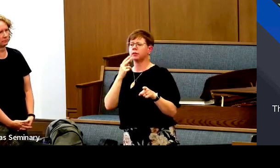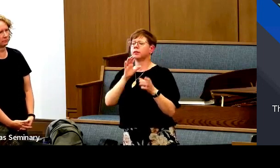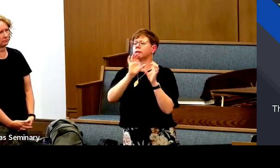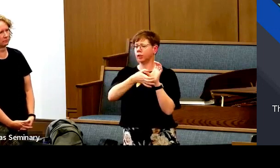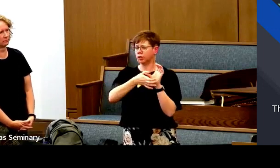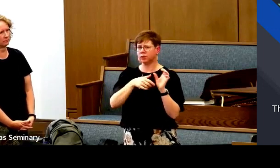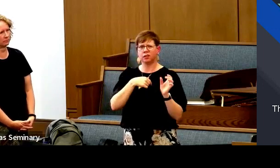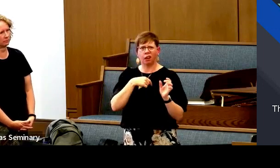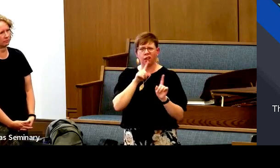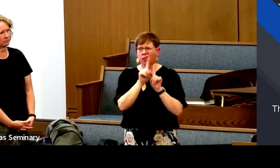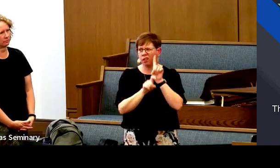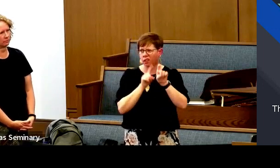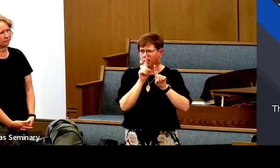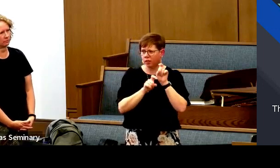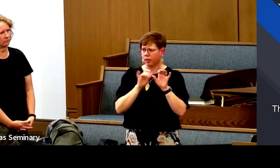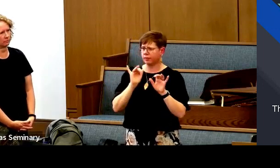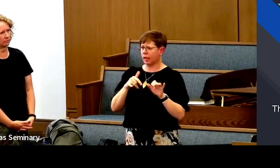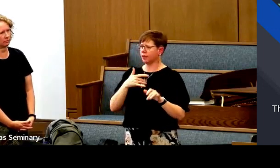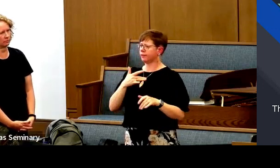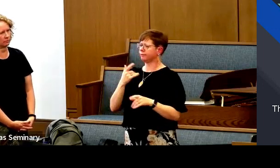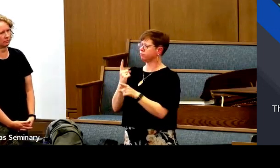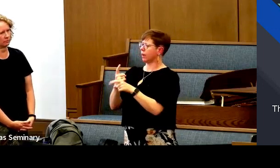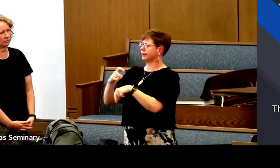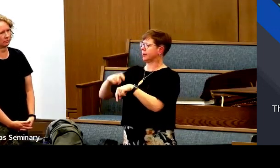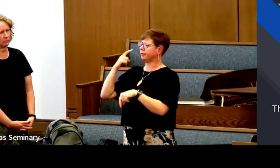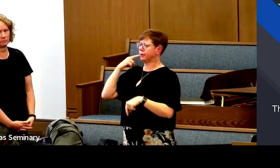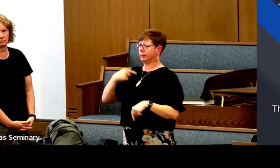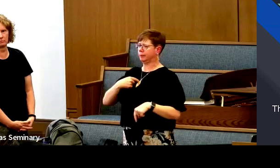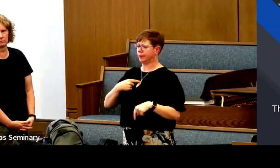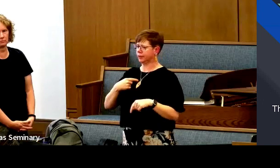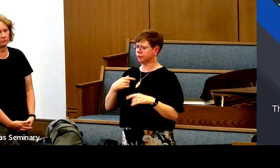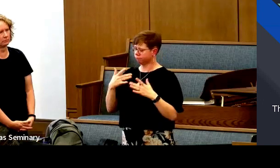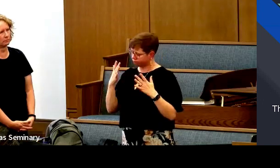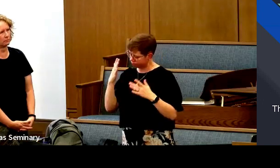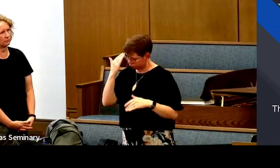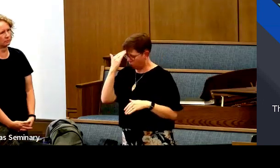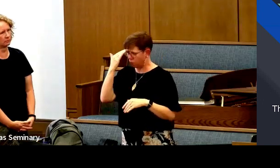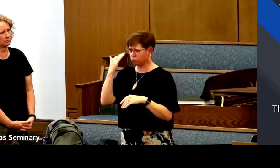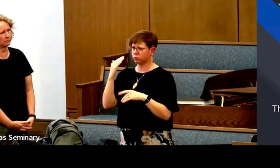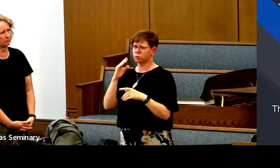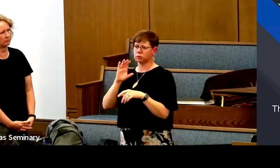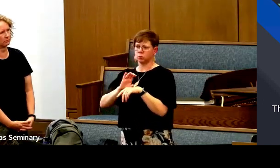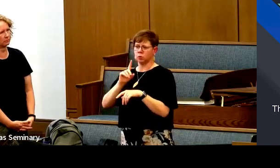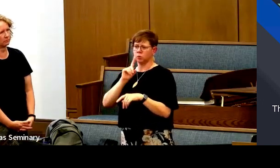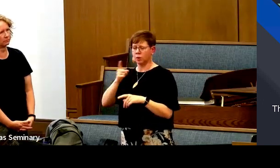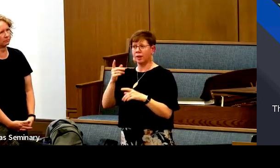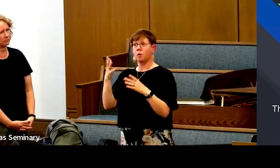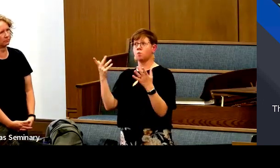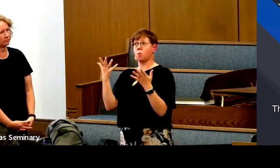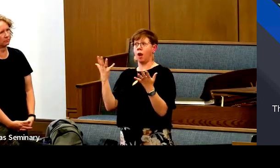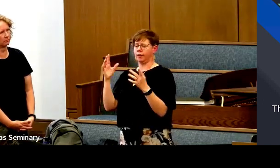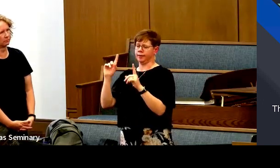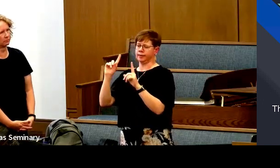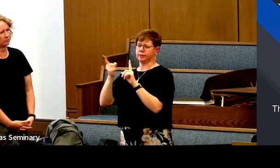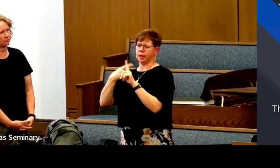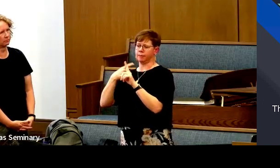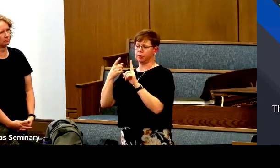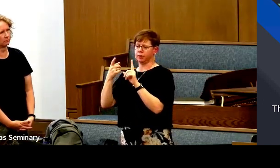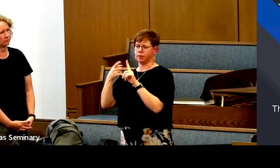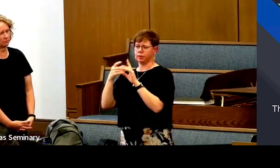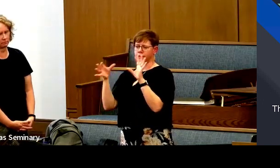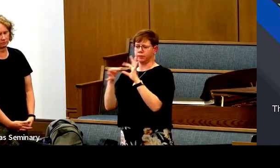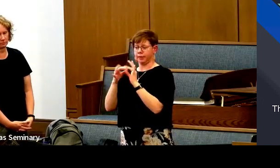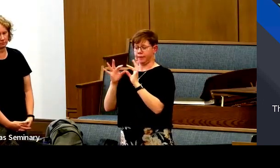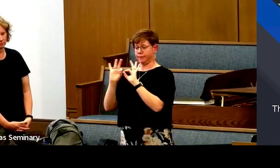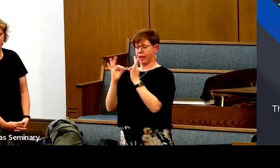and who had just converted to the church. And so that was just the perfect time for me to